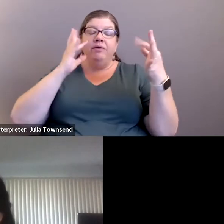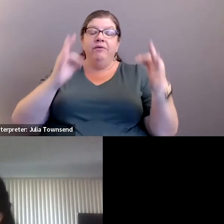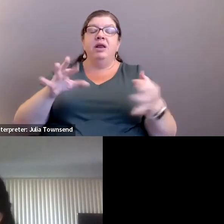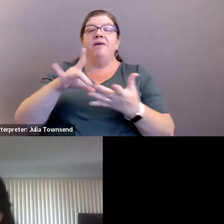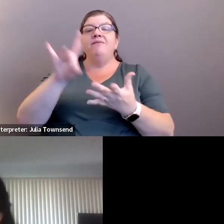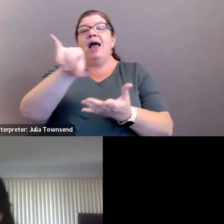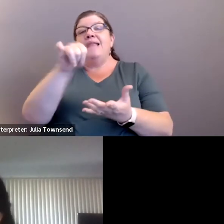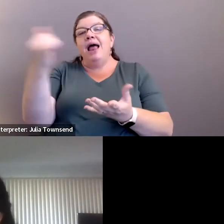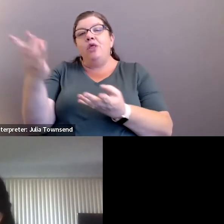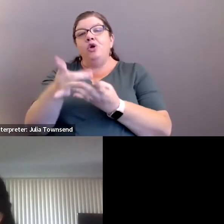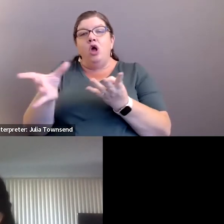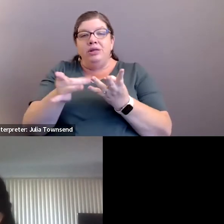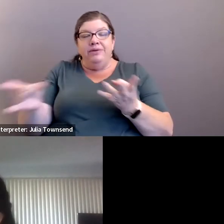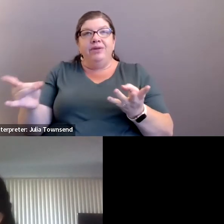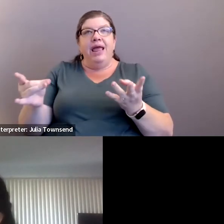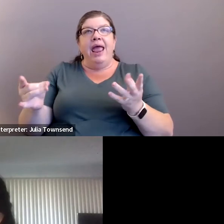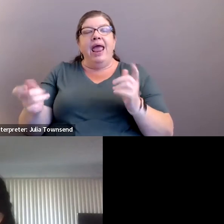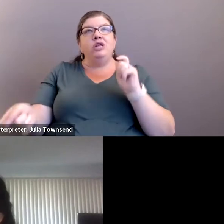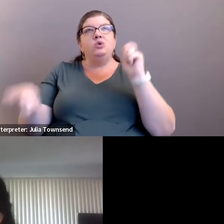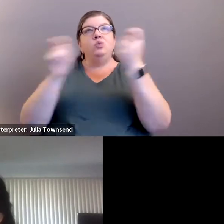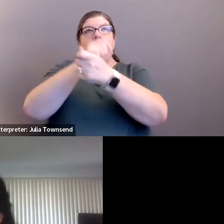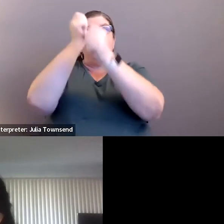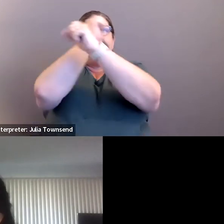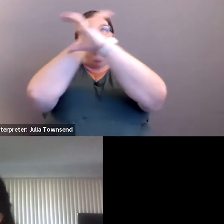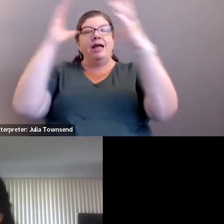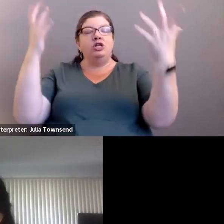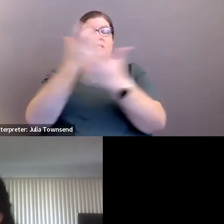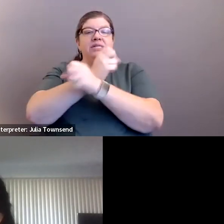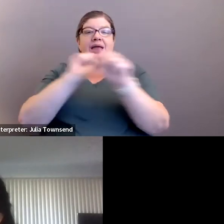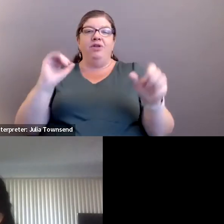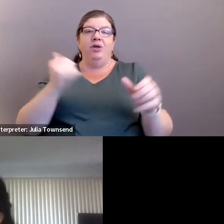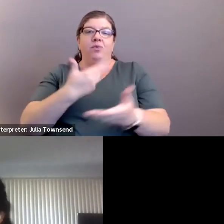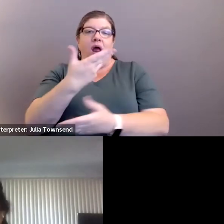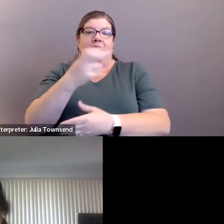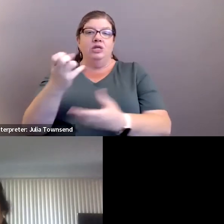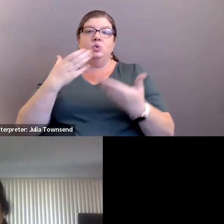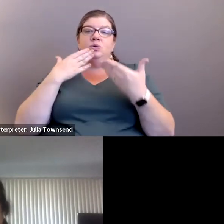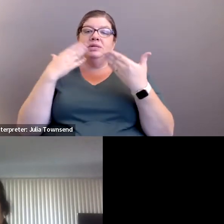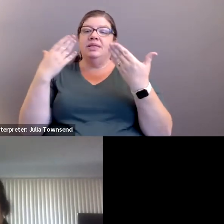and reimagine safety for all of our high schools. Thank you.